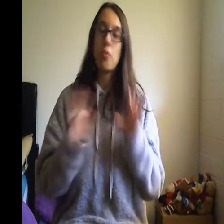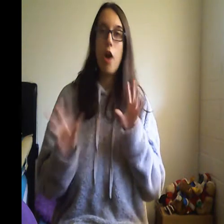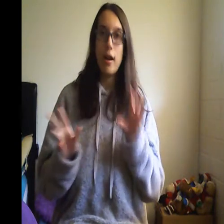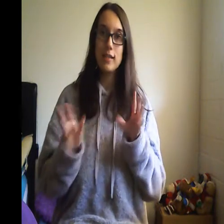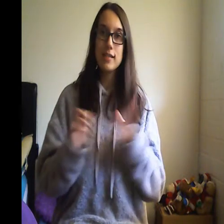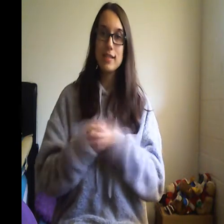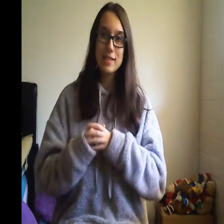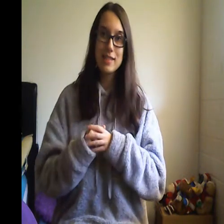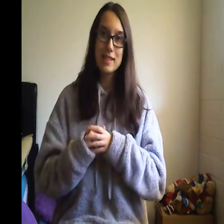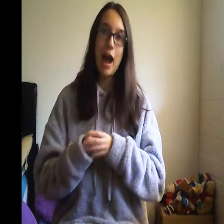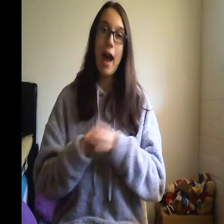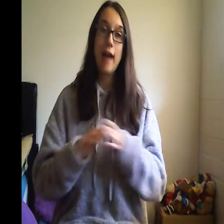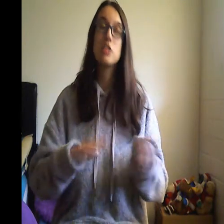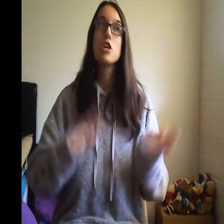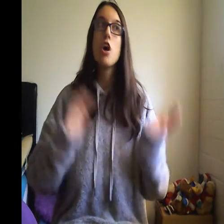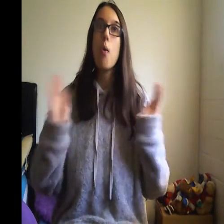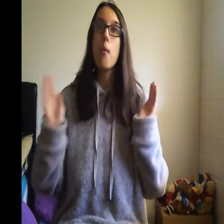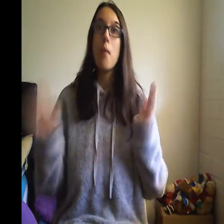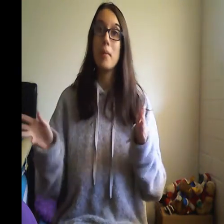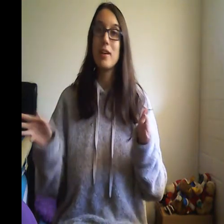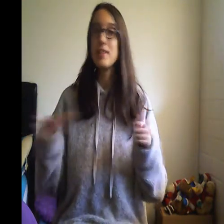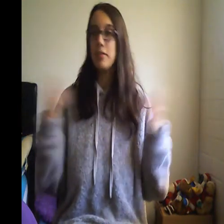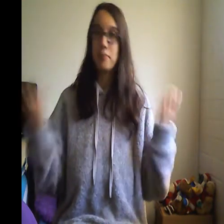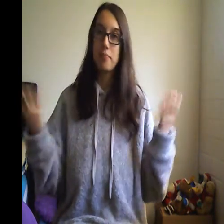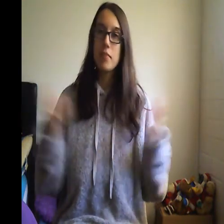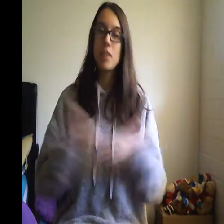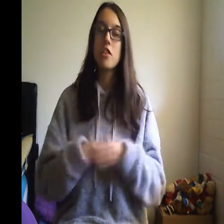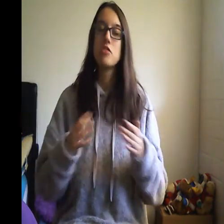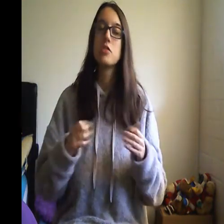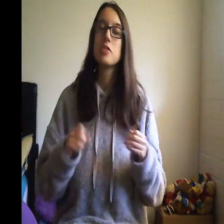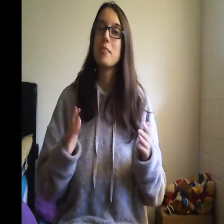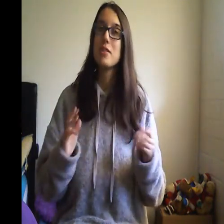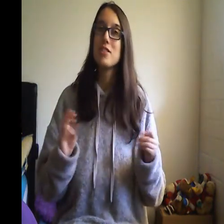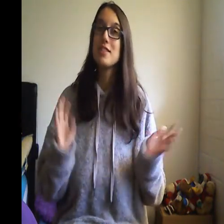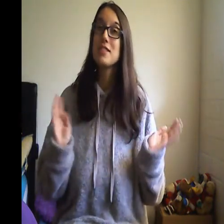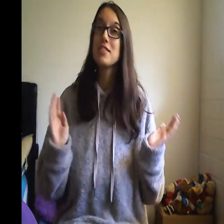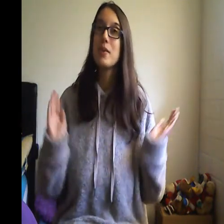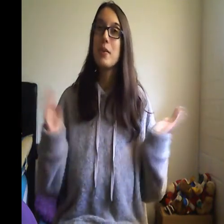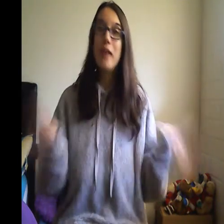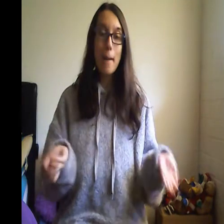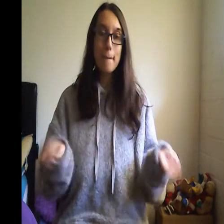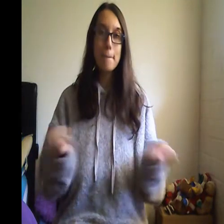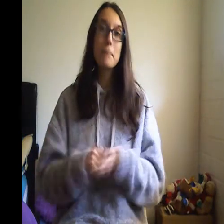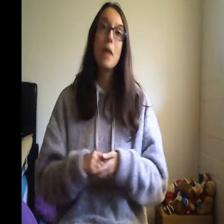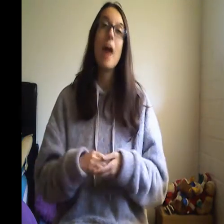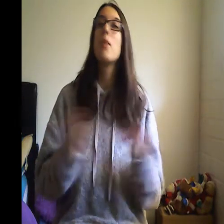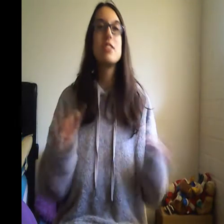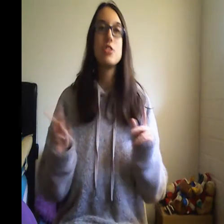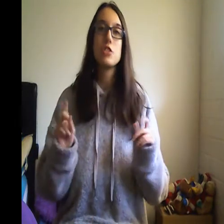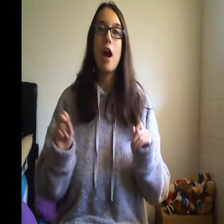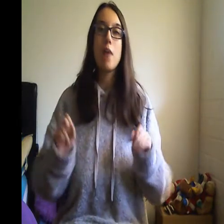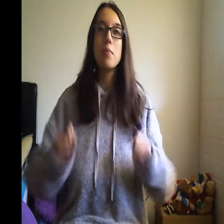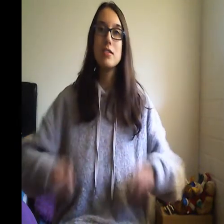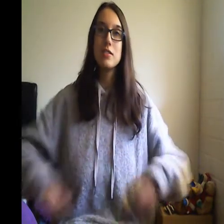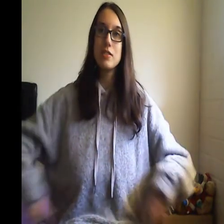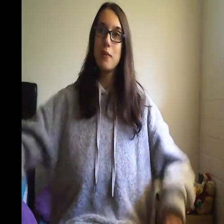like tooth products at walmart and the other stores i mentioned so yeah leave a comment or